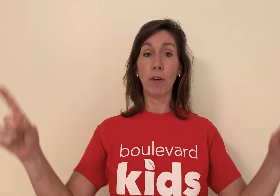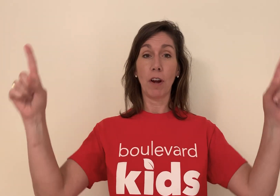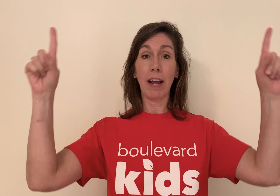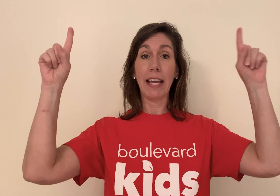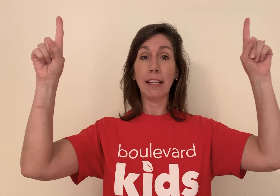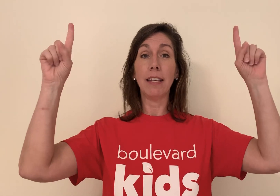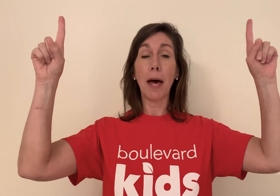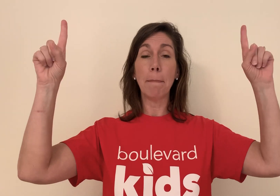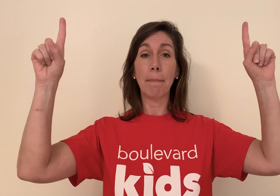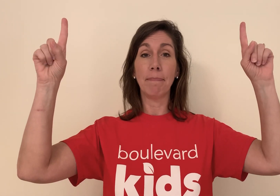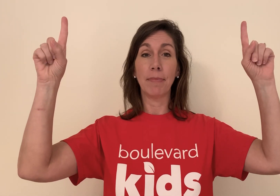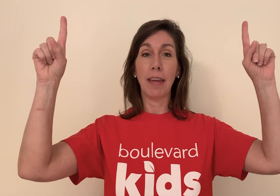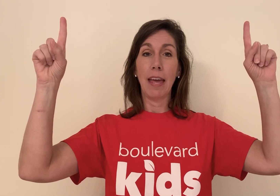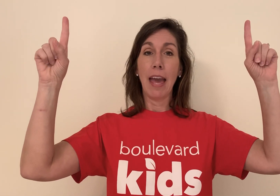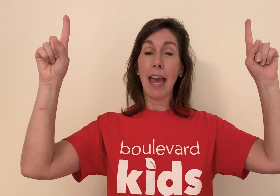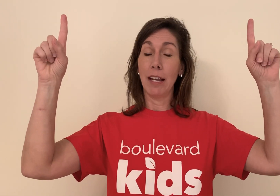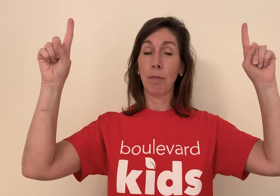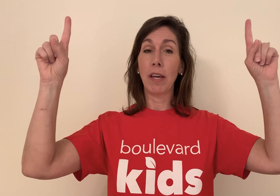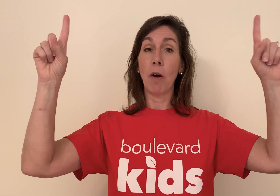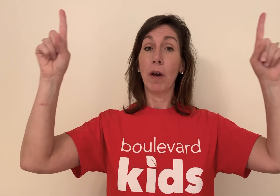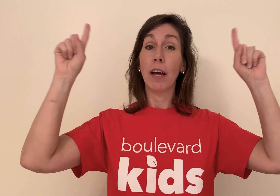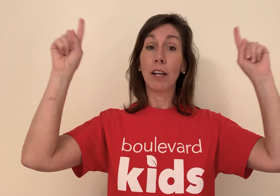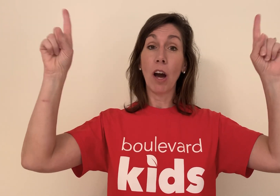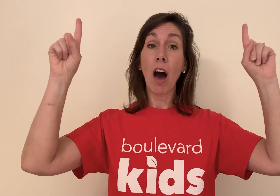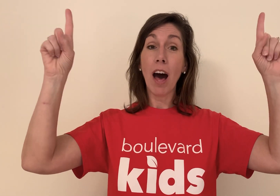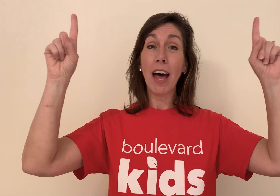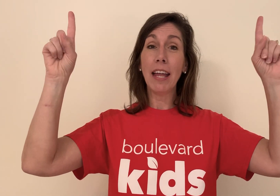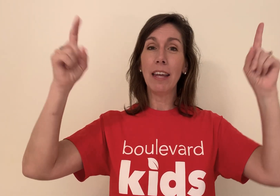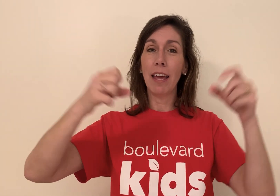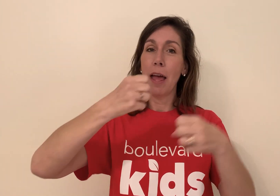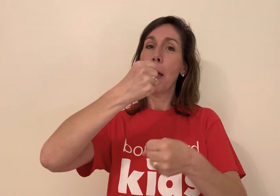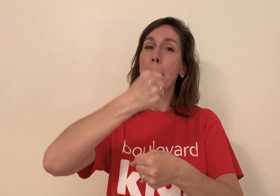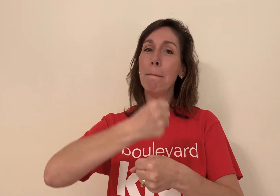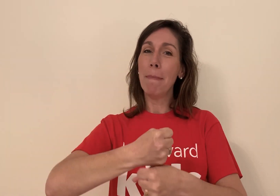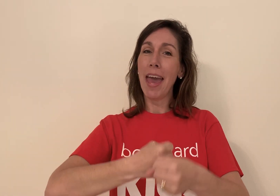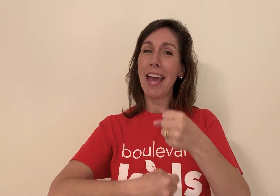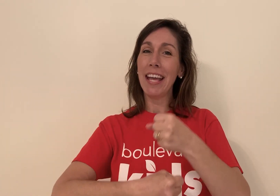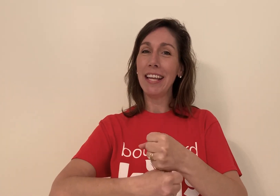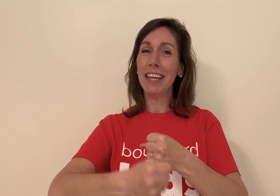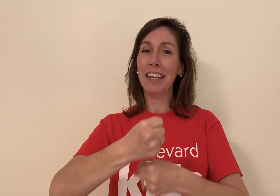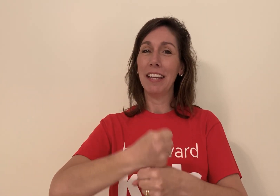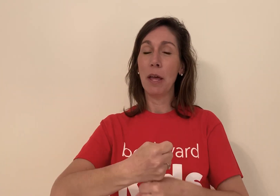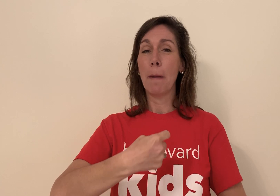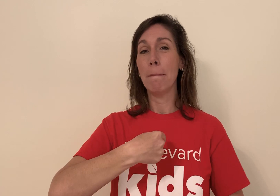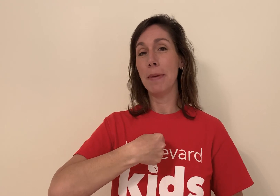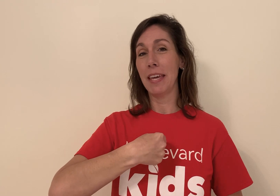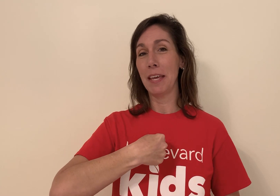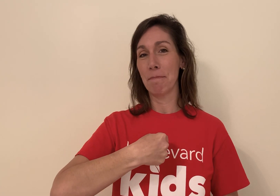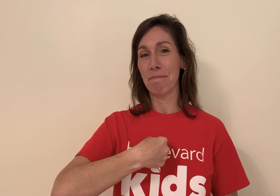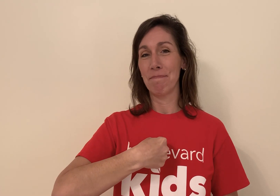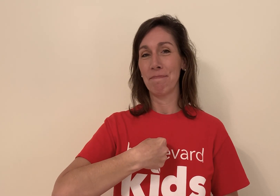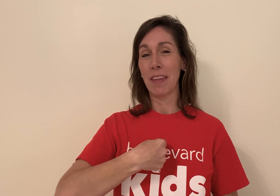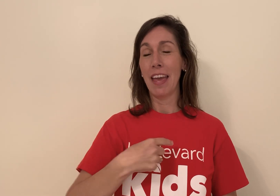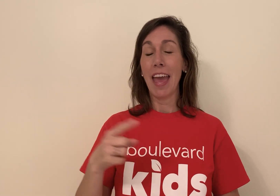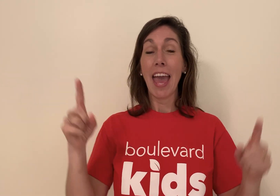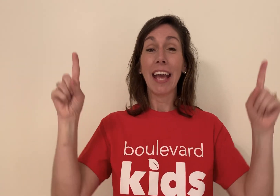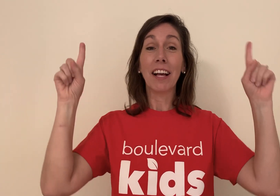with our hands up. And here we go. God made me. And